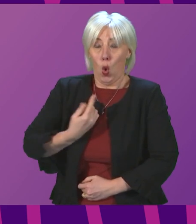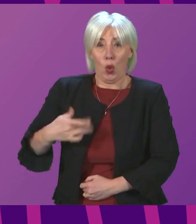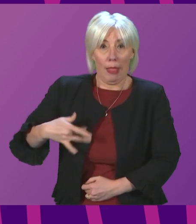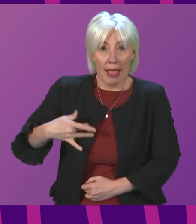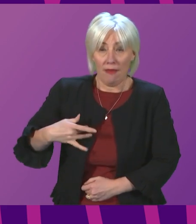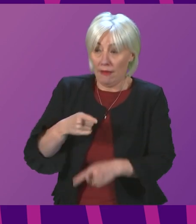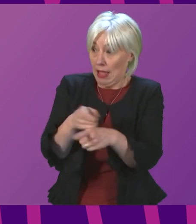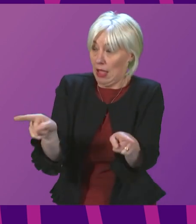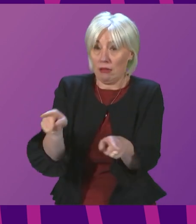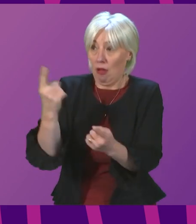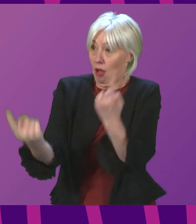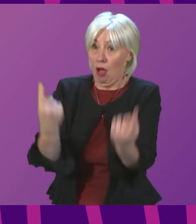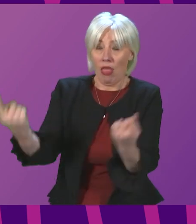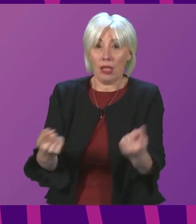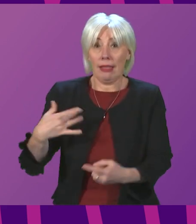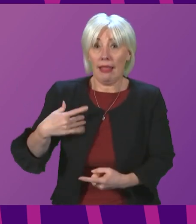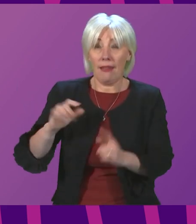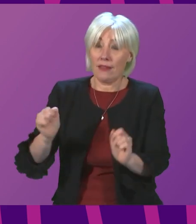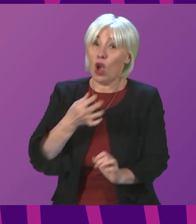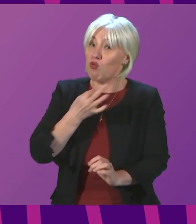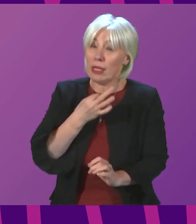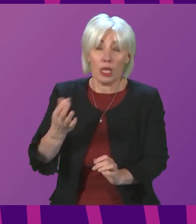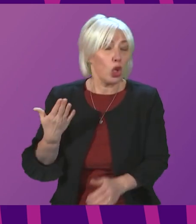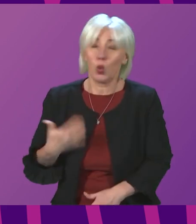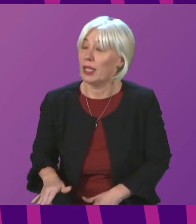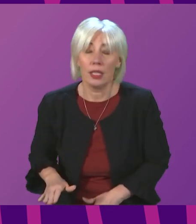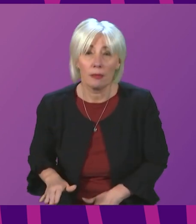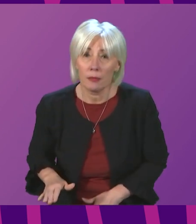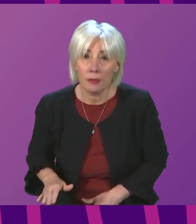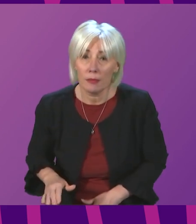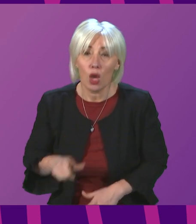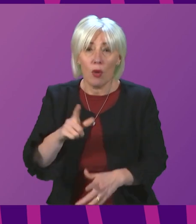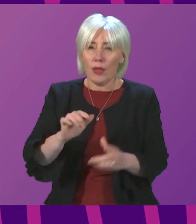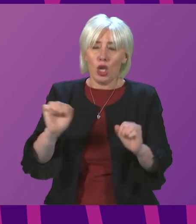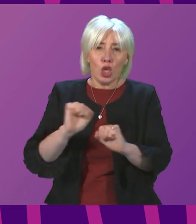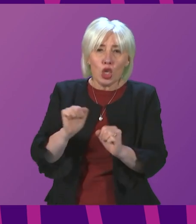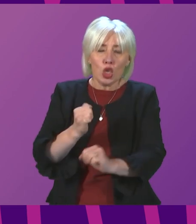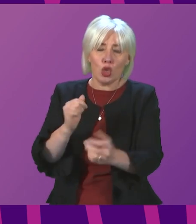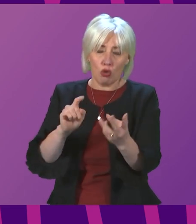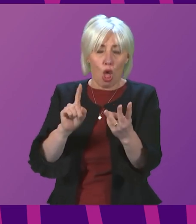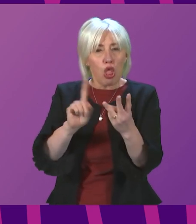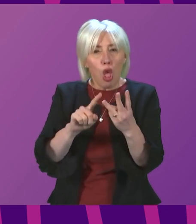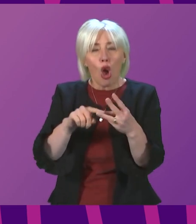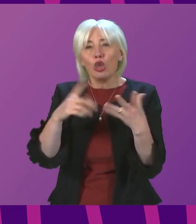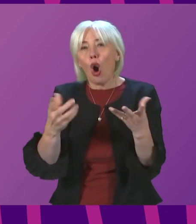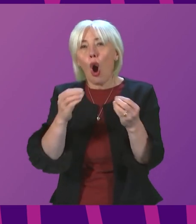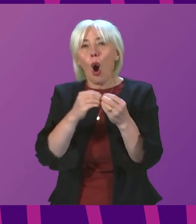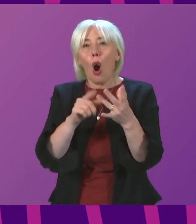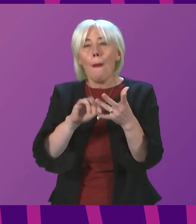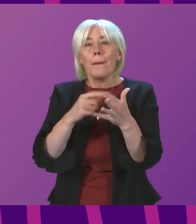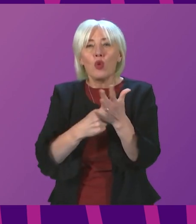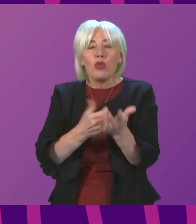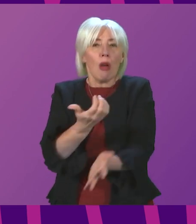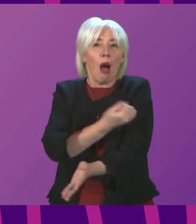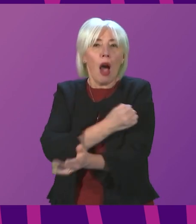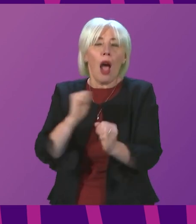lives of other people at unnecessary risk. So, if you haven't been able to get your booster or a third jag yet because you've been self-isolating or because